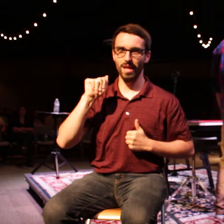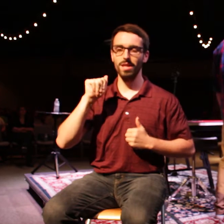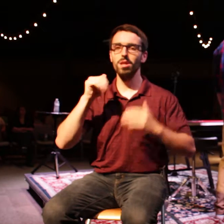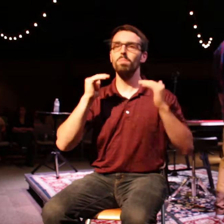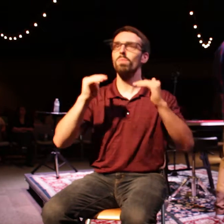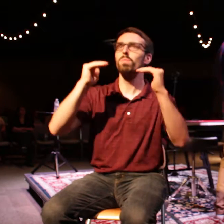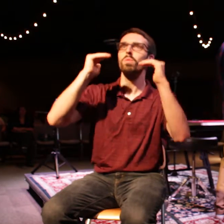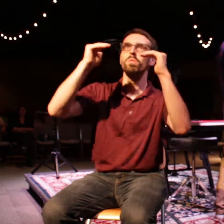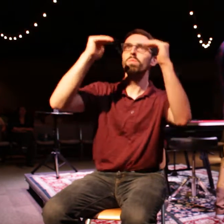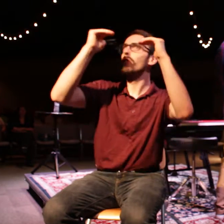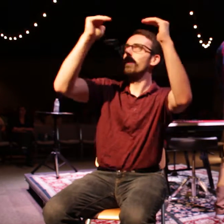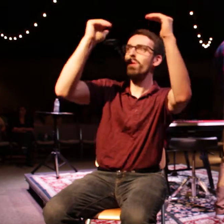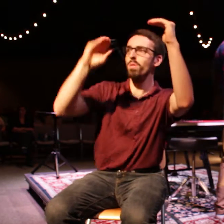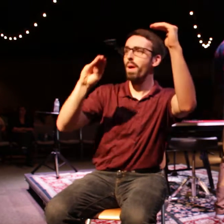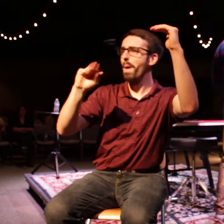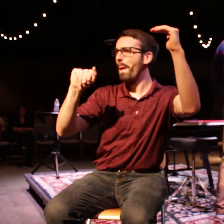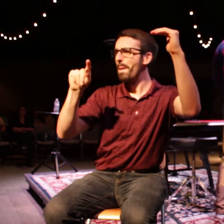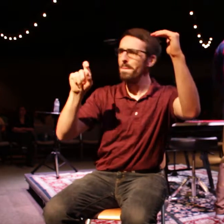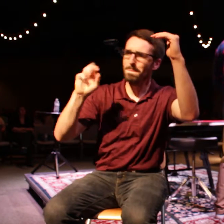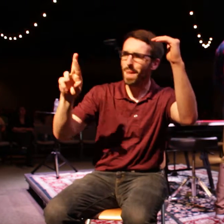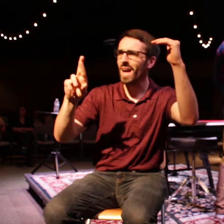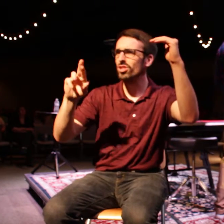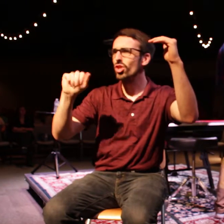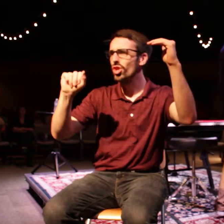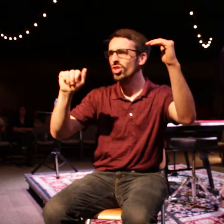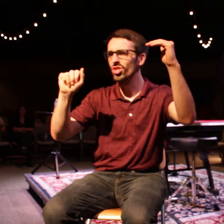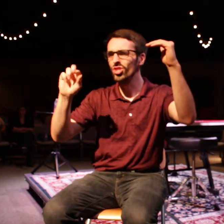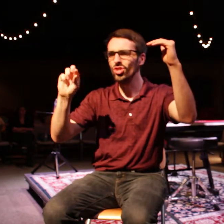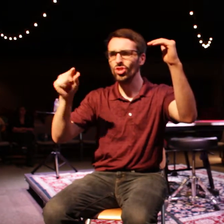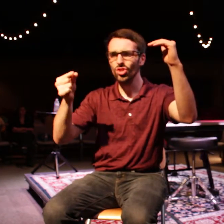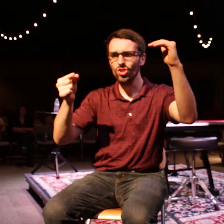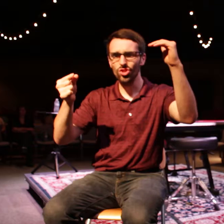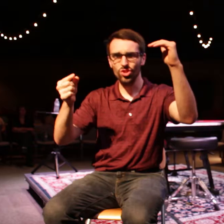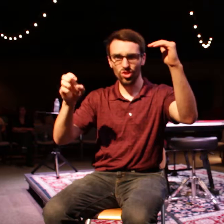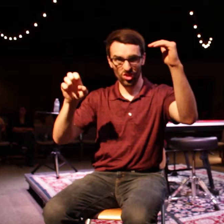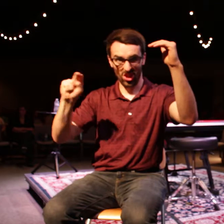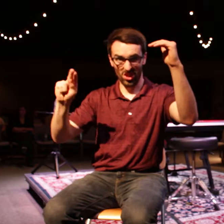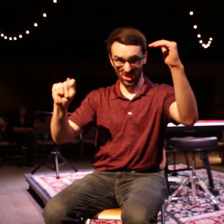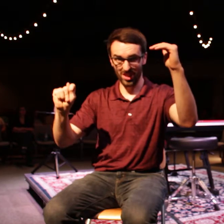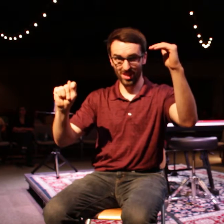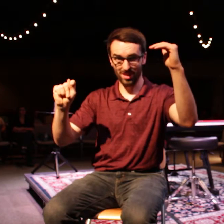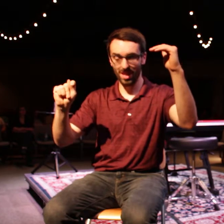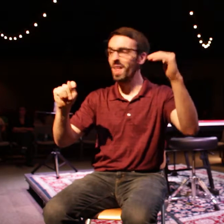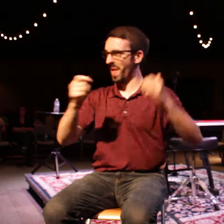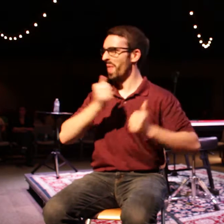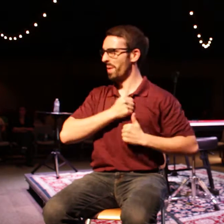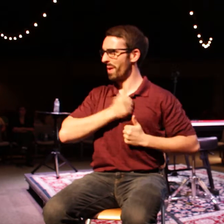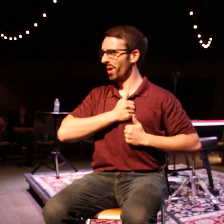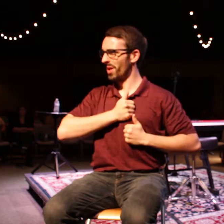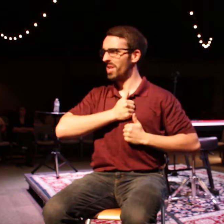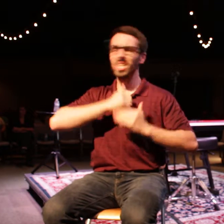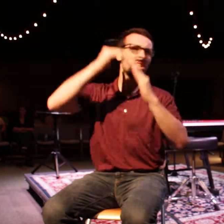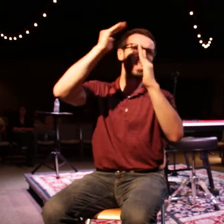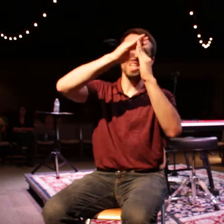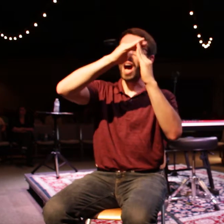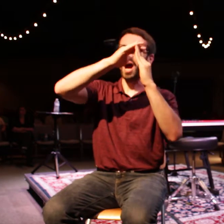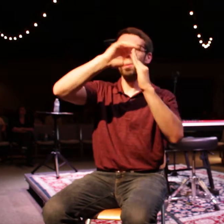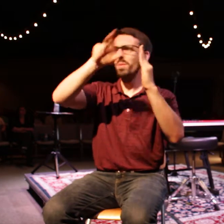He literally, Bob Ross spent more time in his life yelling and screaming at people in the military than he ever did as a painter with his own TV